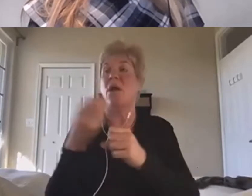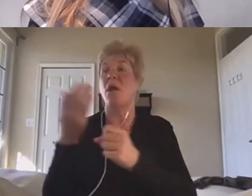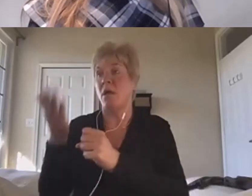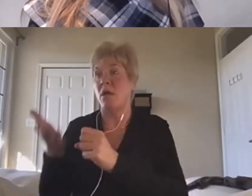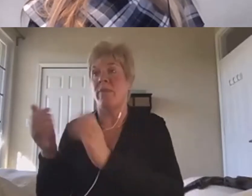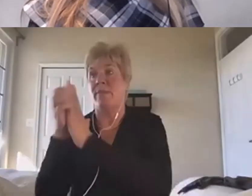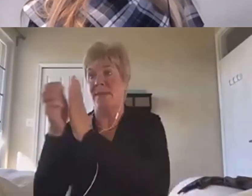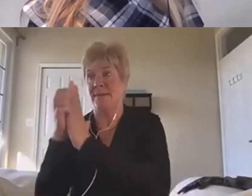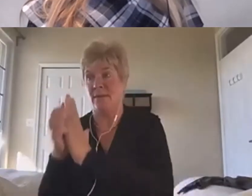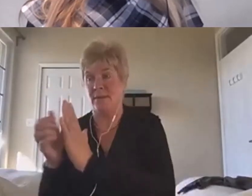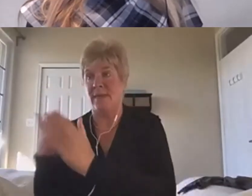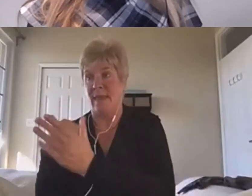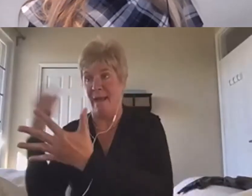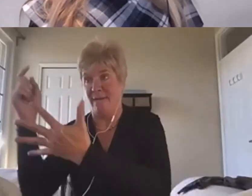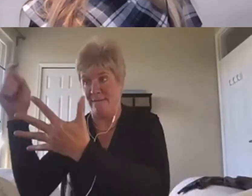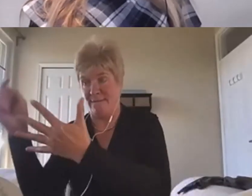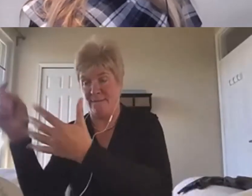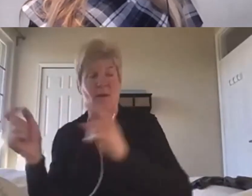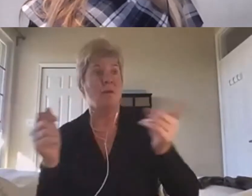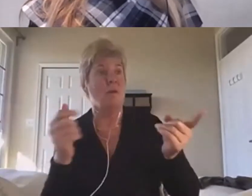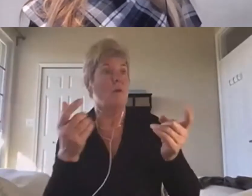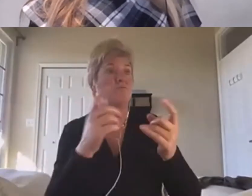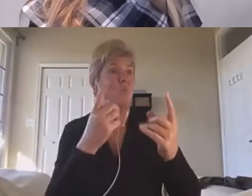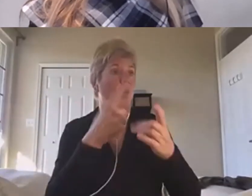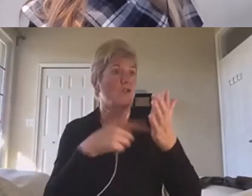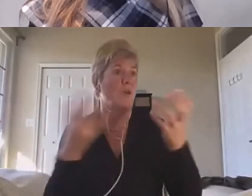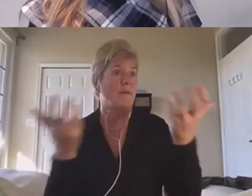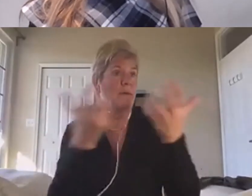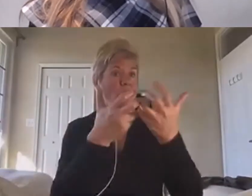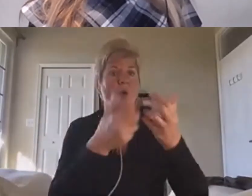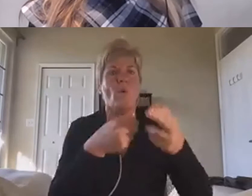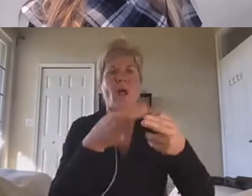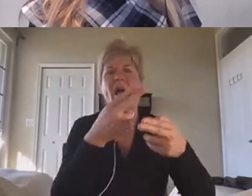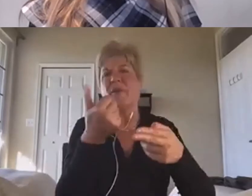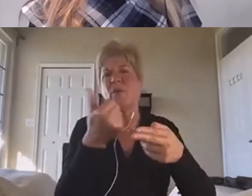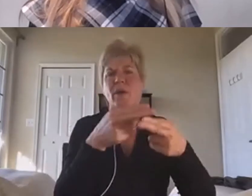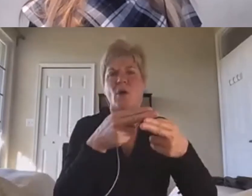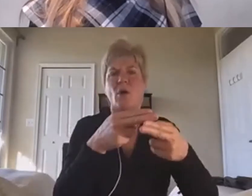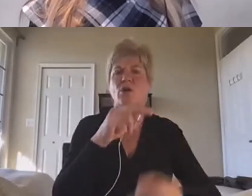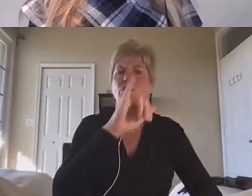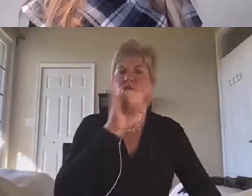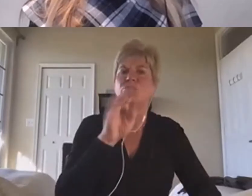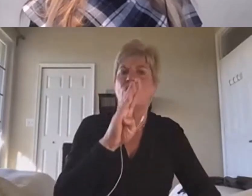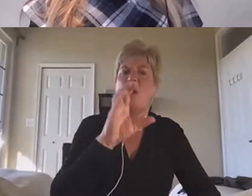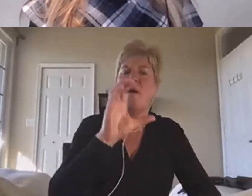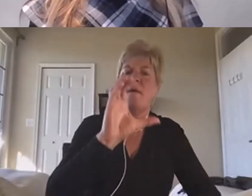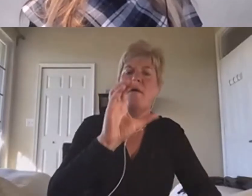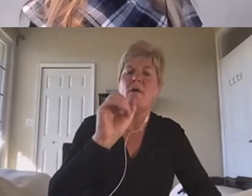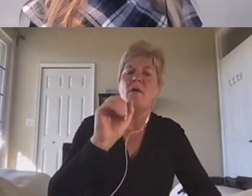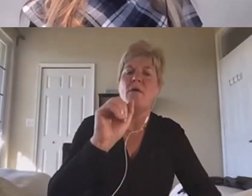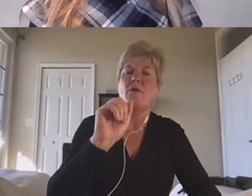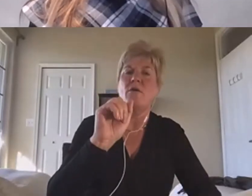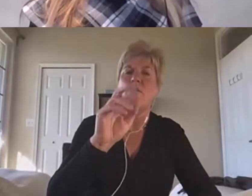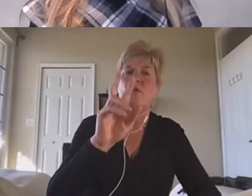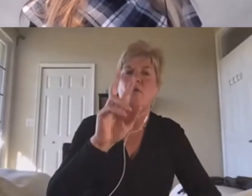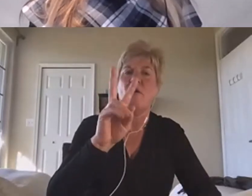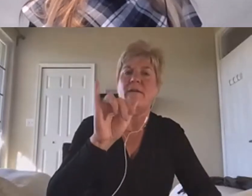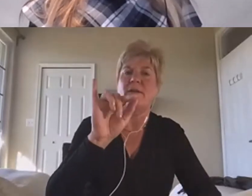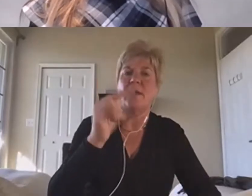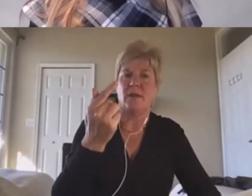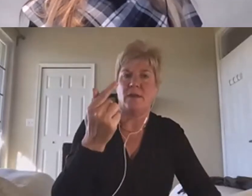do like job carving. Those are some of the techniques that have been used for supporting employment.